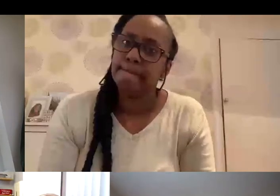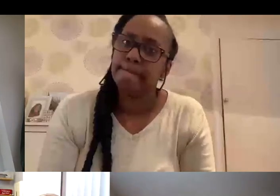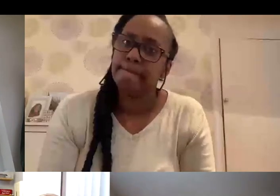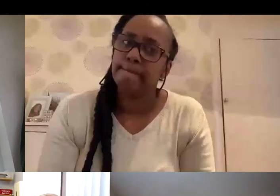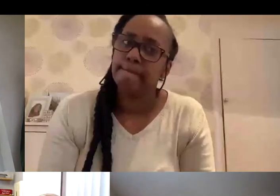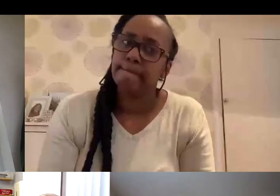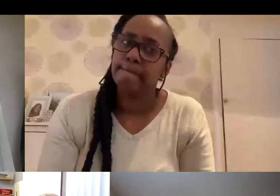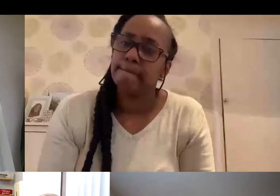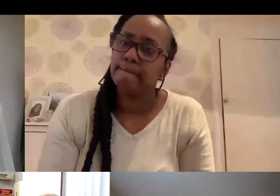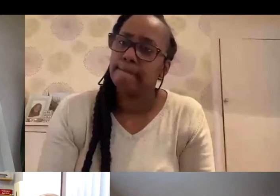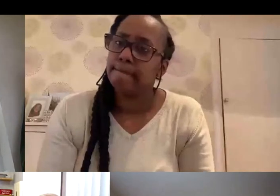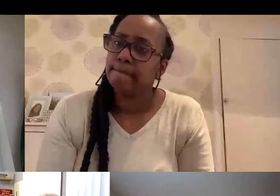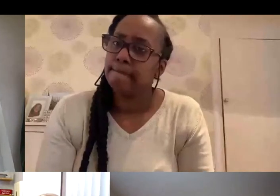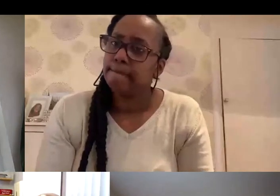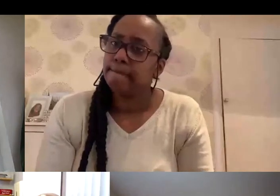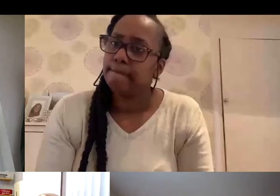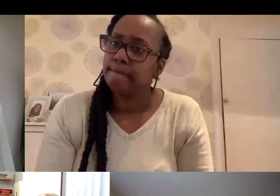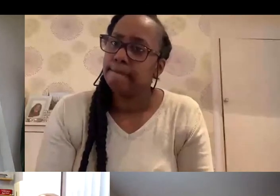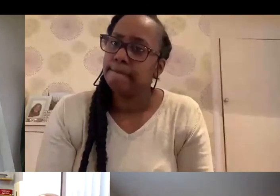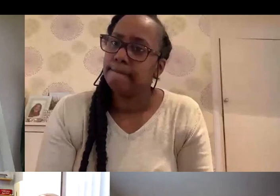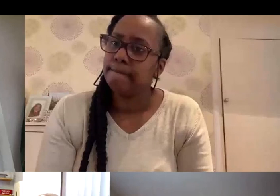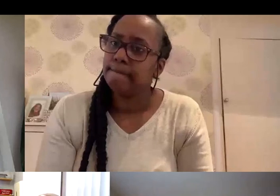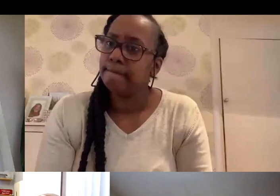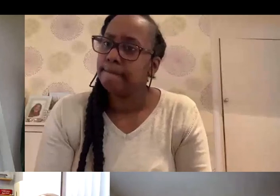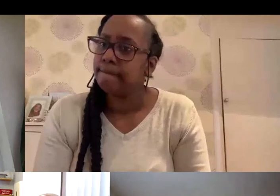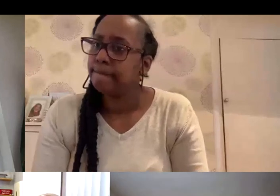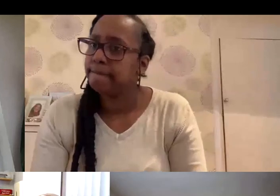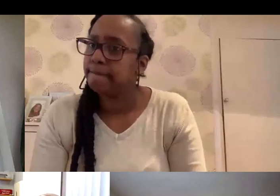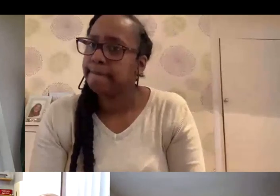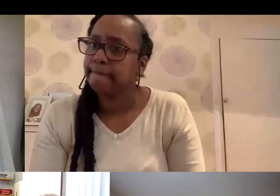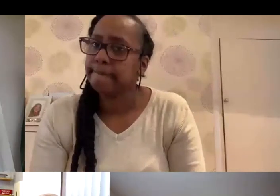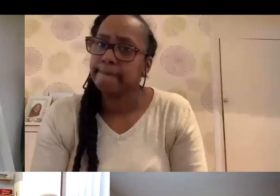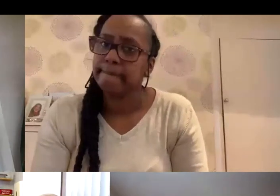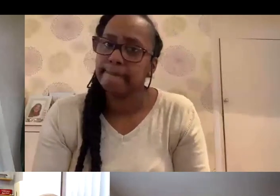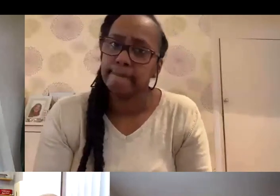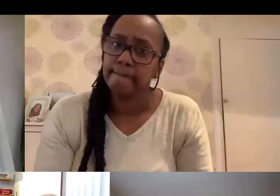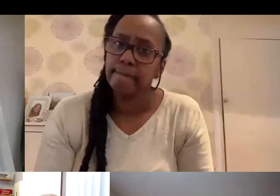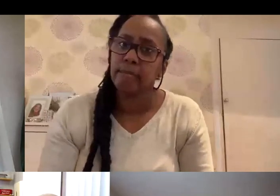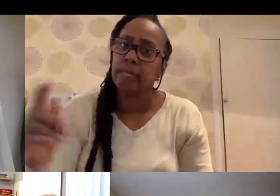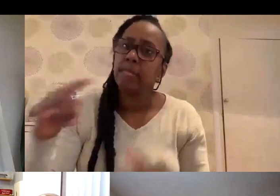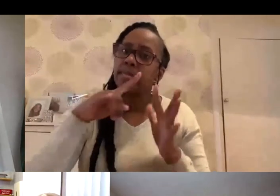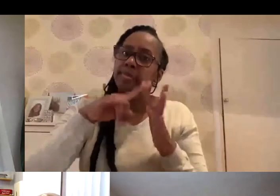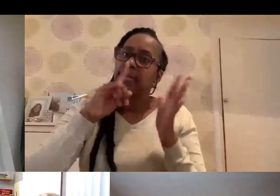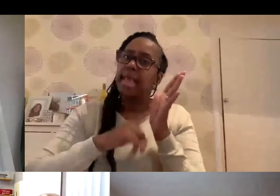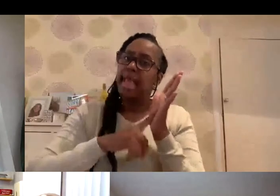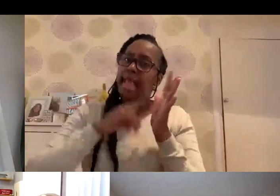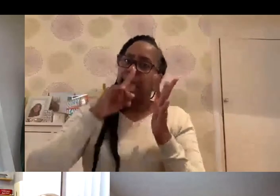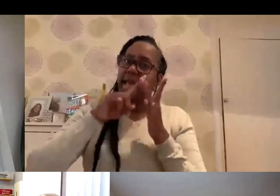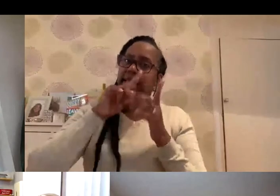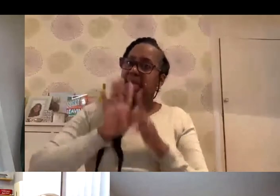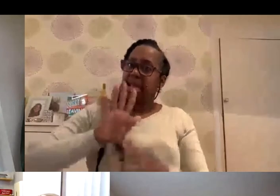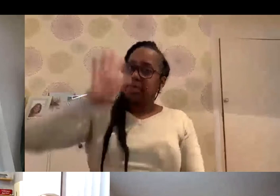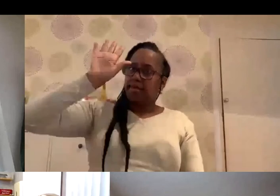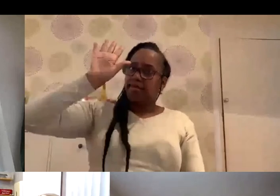Okay, I'll just unmute if you can, Aisha, and I can see if you've unmuted. But Ellie, hello, Ellie. Ellie Subbers, hi. Ellie, I can see you've got your